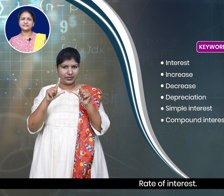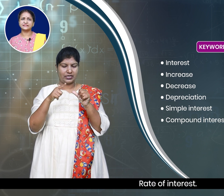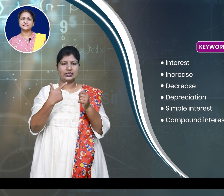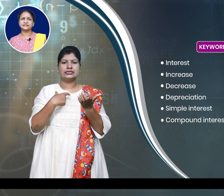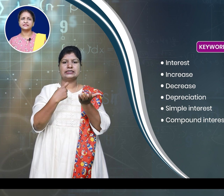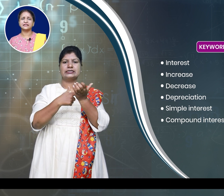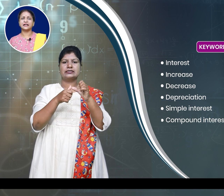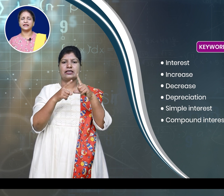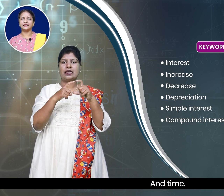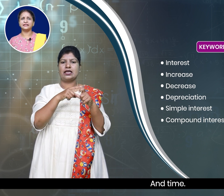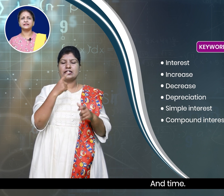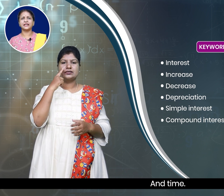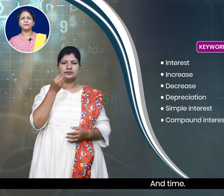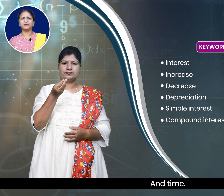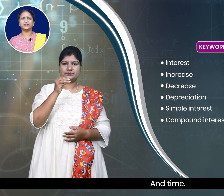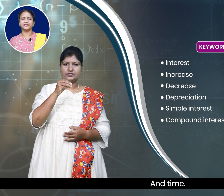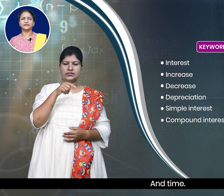and time period.